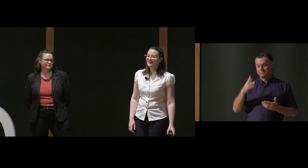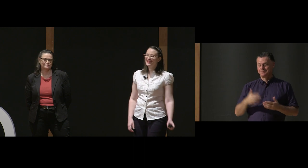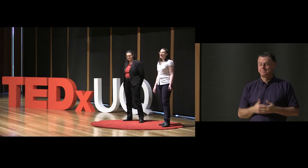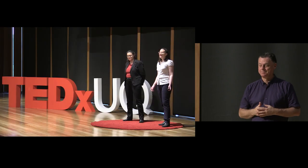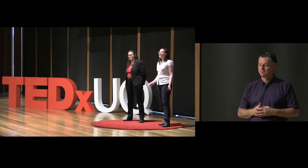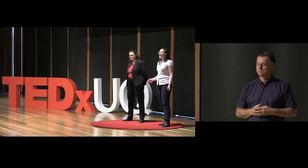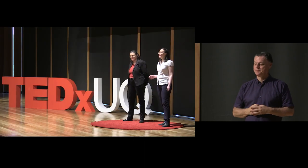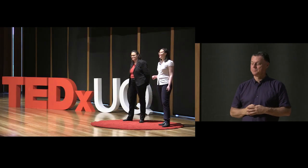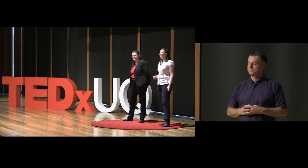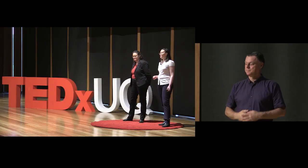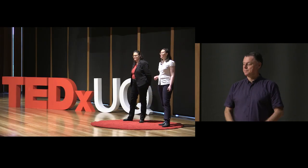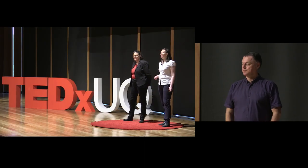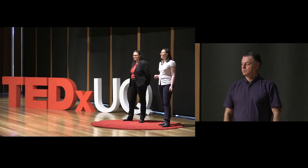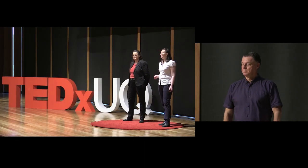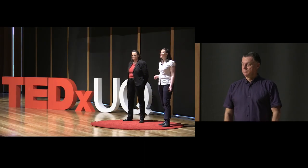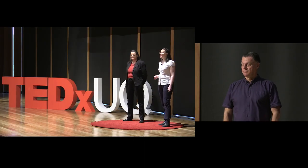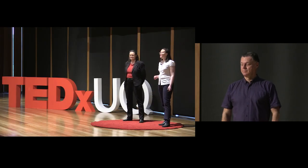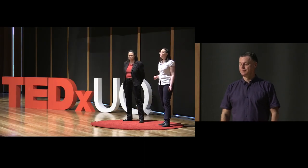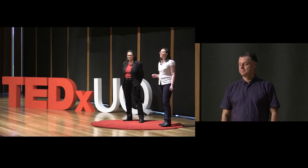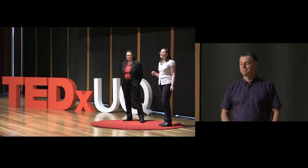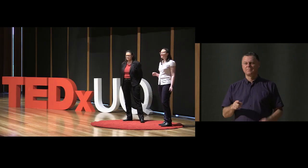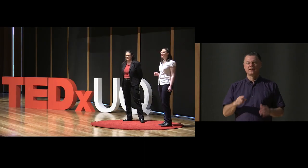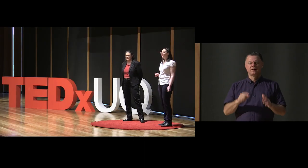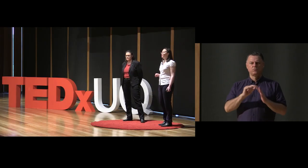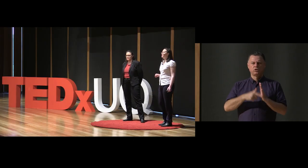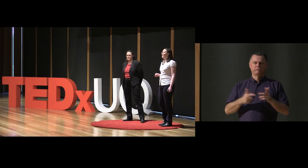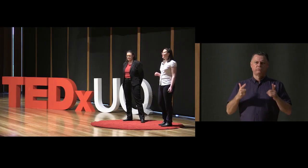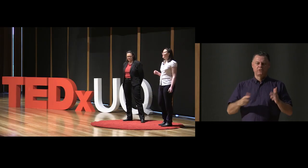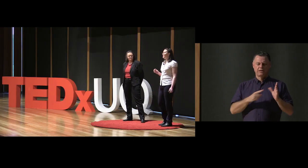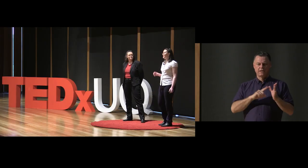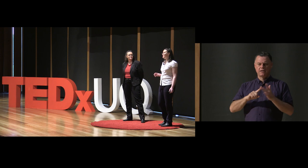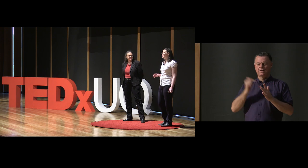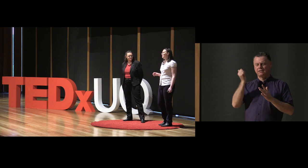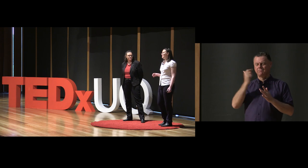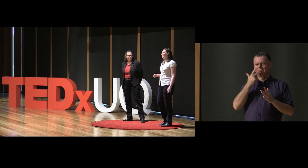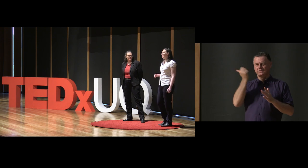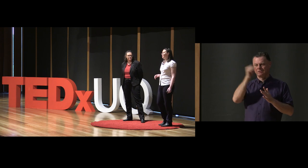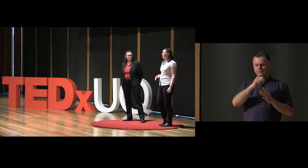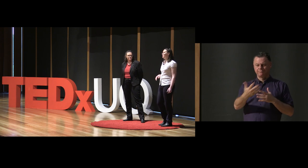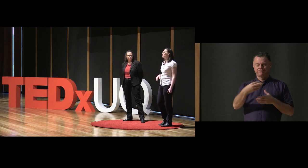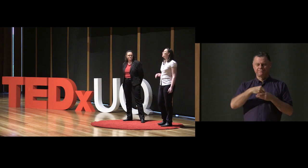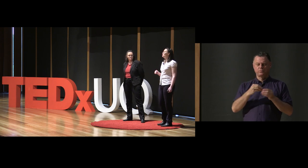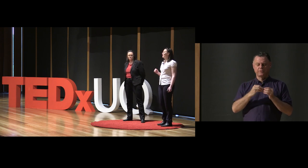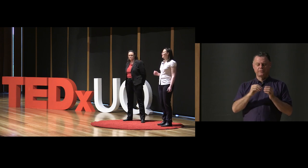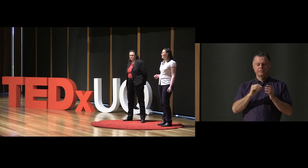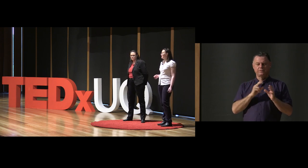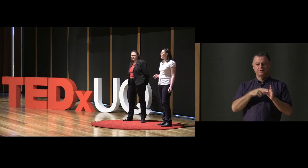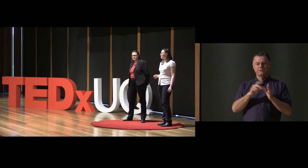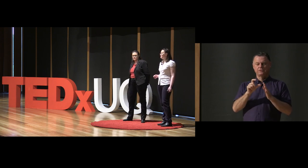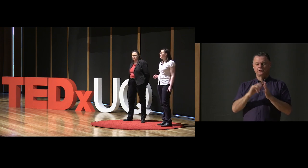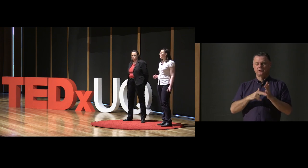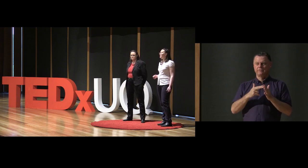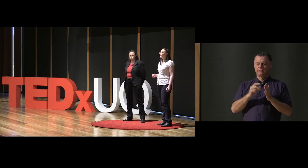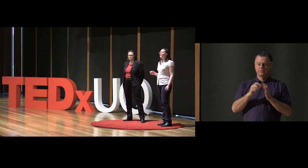name. In an AI-heavy project like this one, it was particularly important that we have a participatory design approach to our data